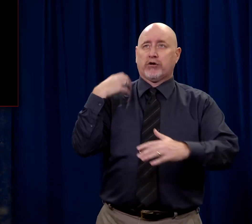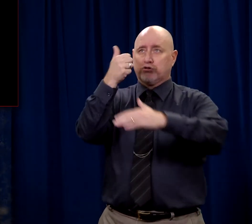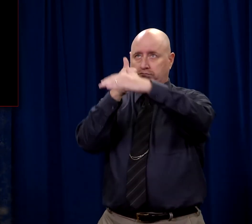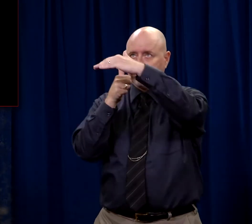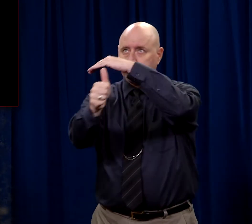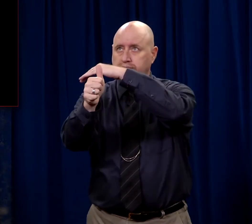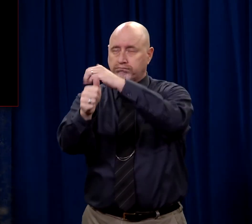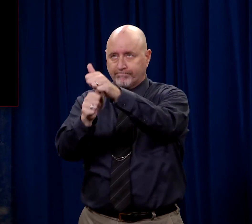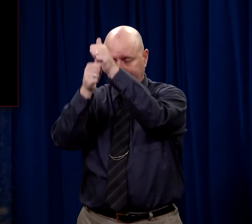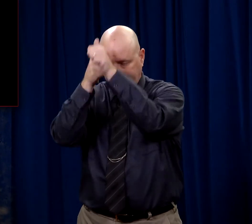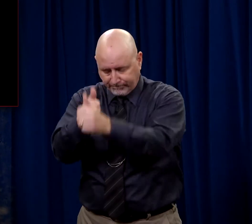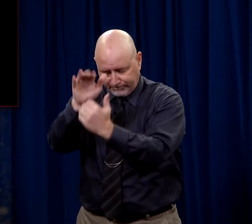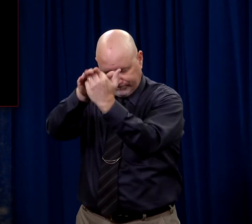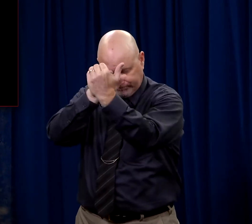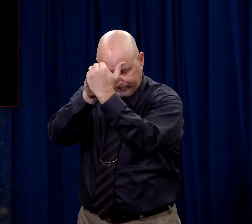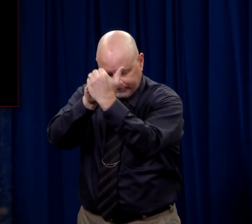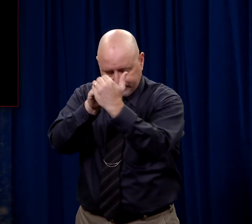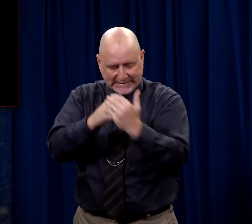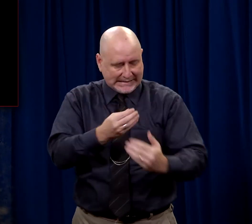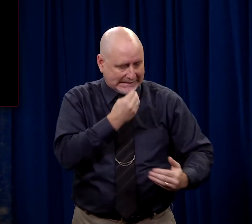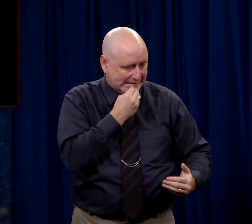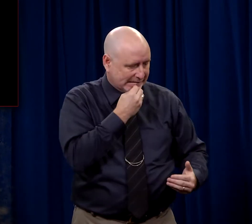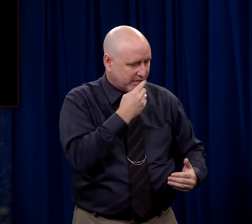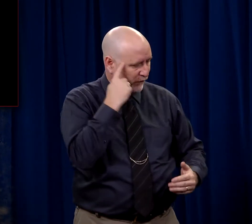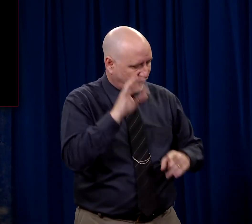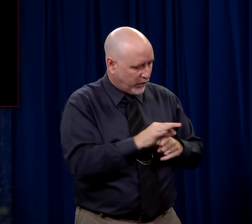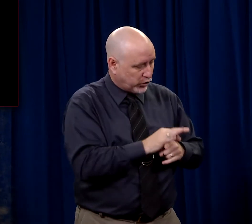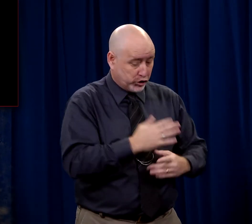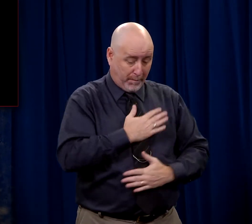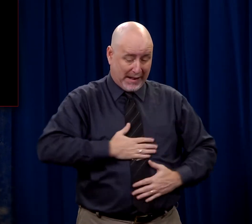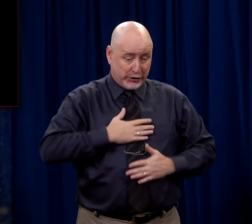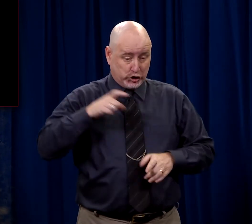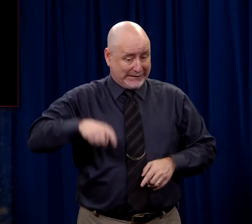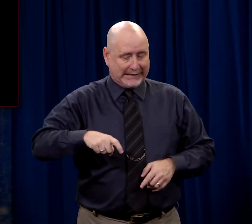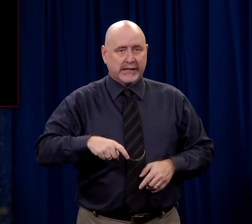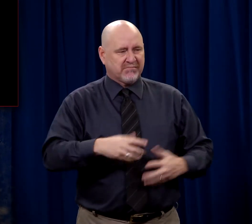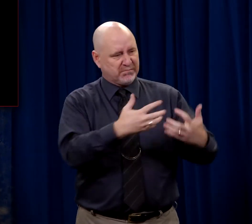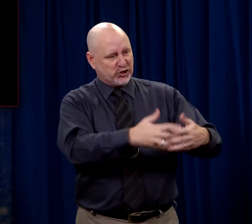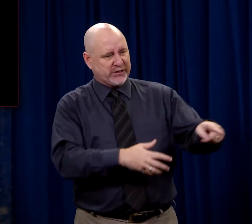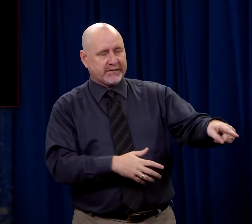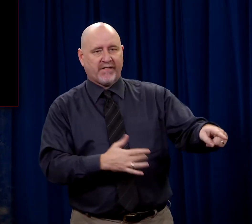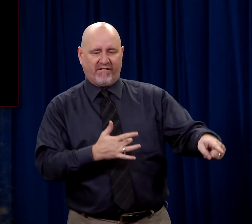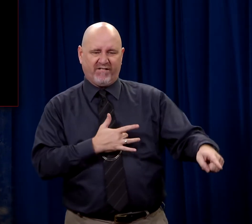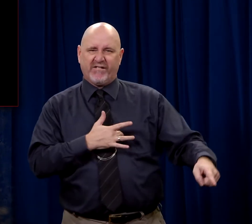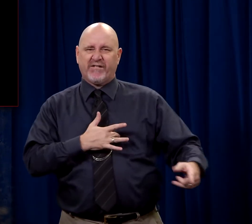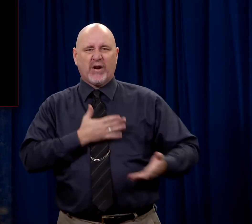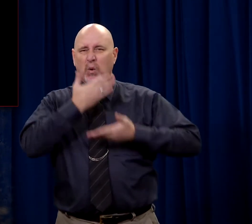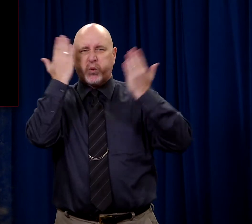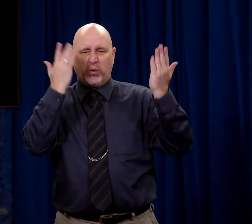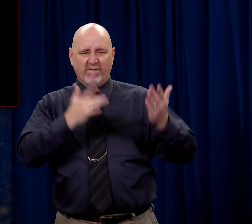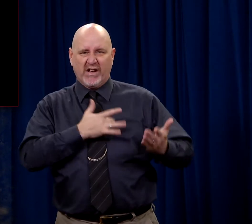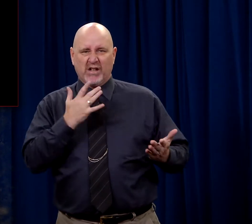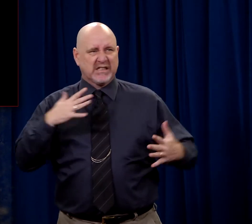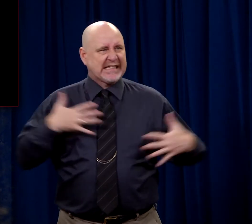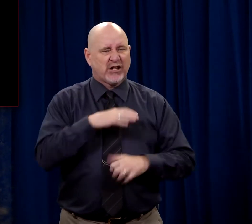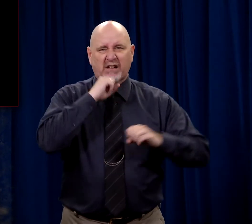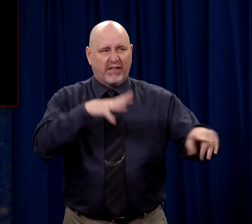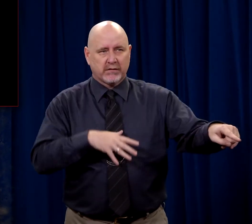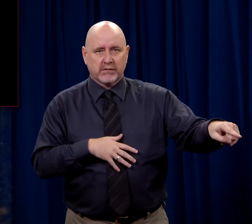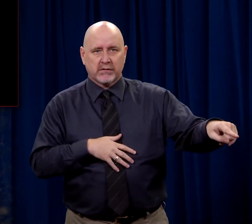It ate and drank only in order to function. It required no pleasure. This machine would feel nothing and flinch from nothing.